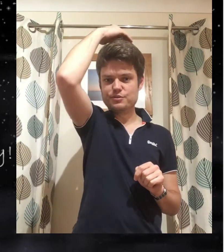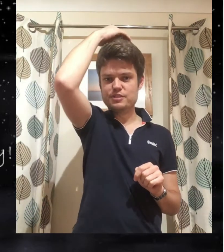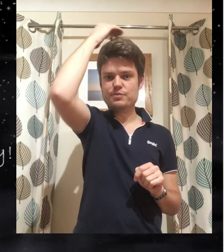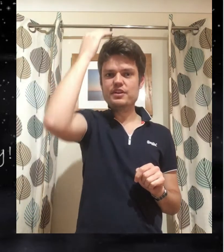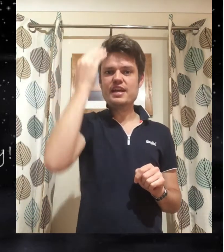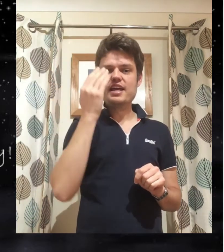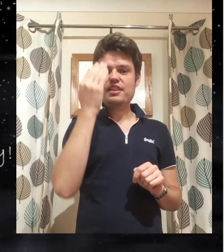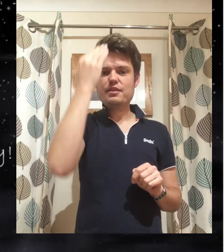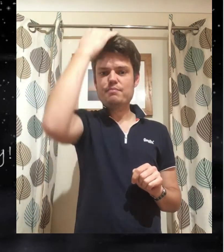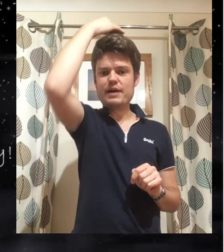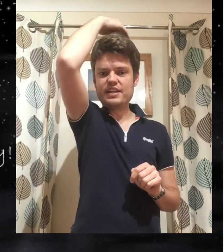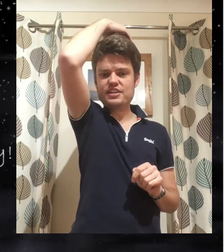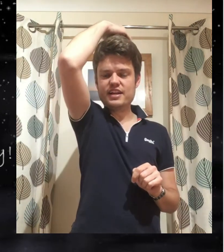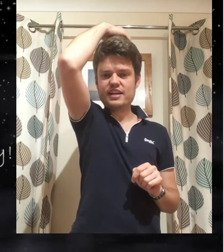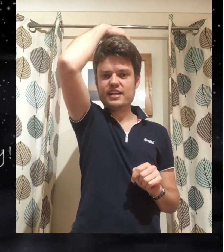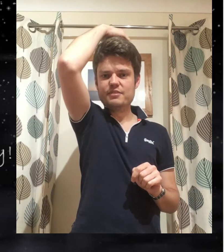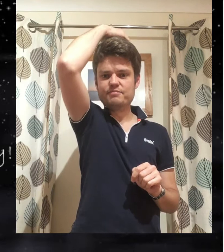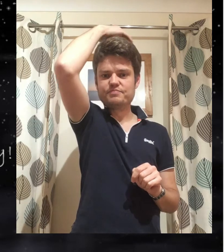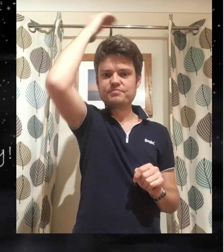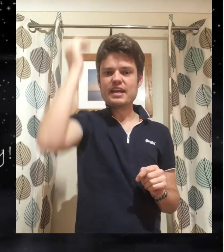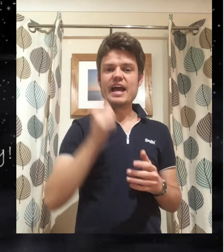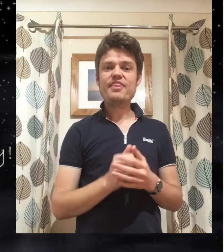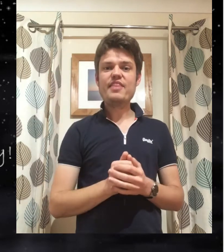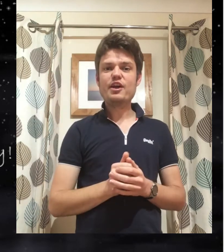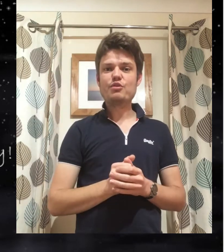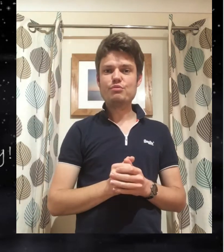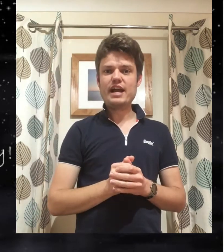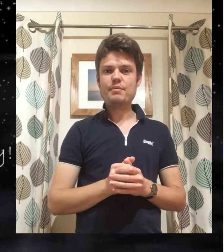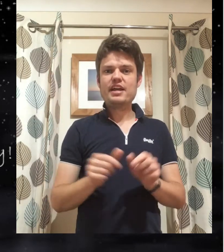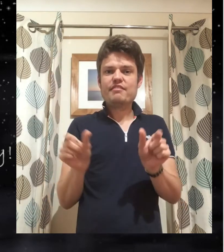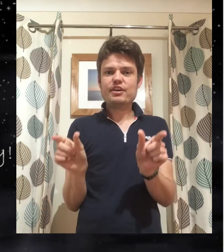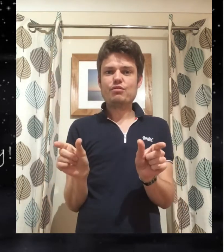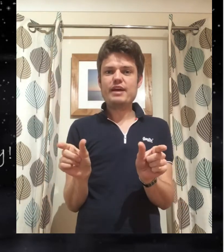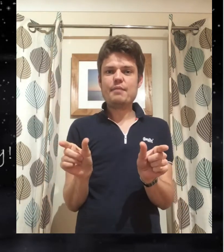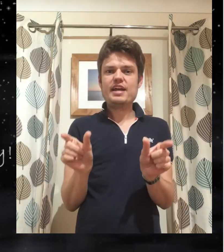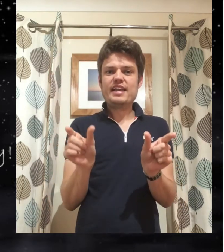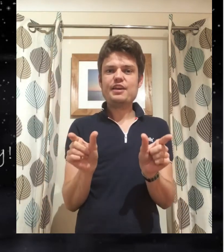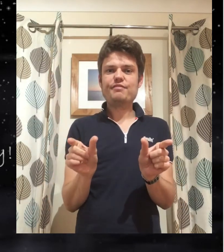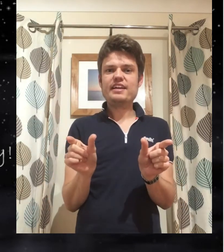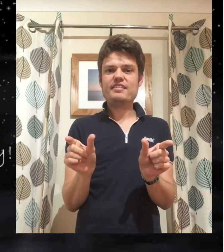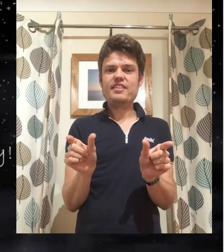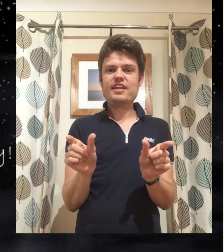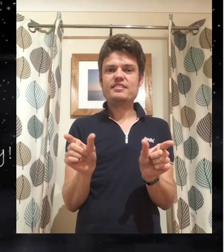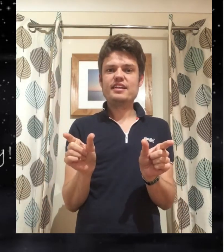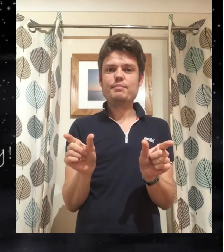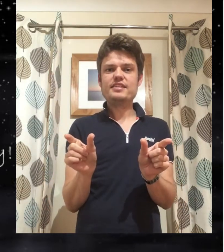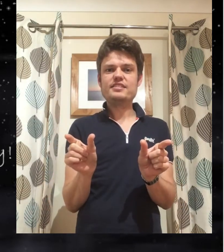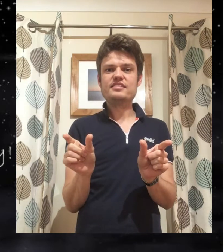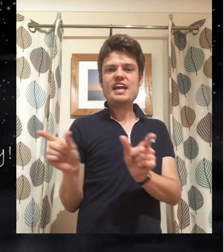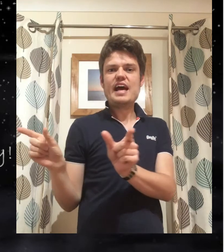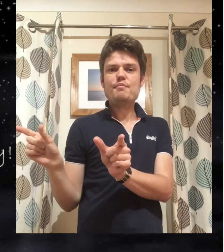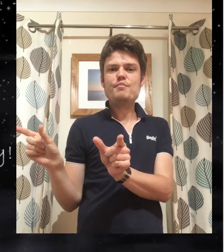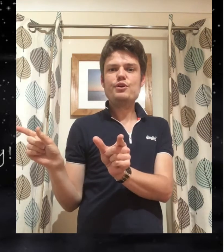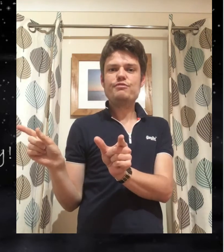head and onto its body. The badger and then the crab. For crab, get your fingers like this, like little